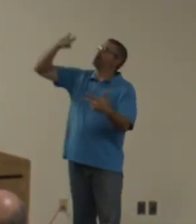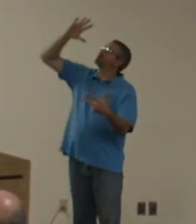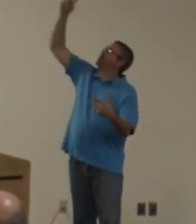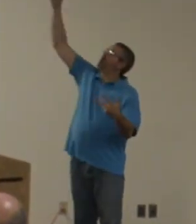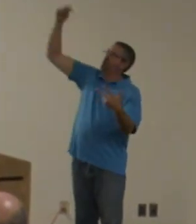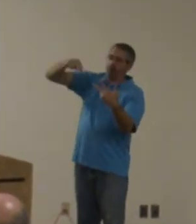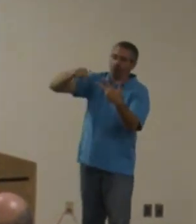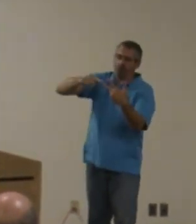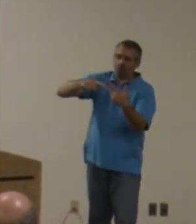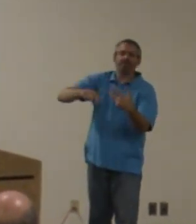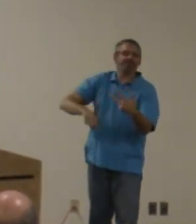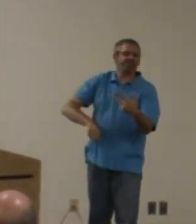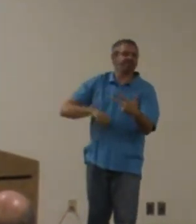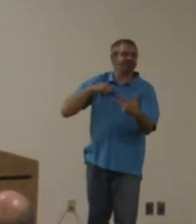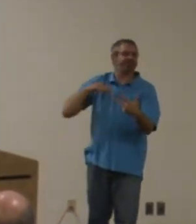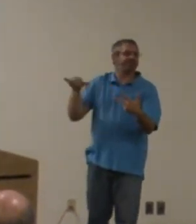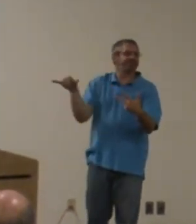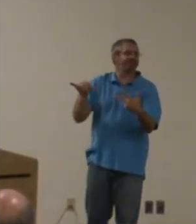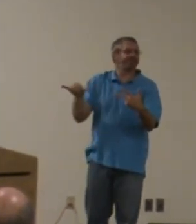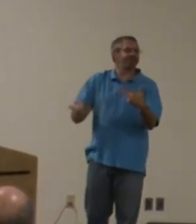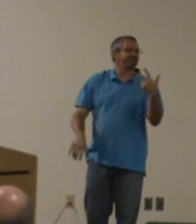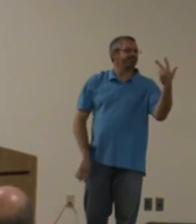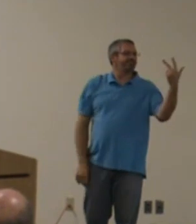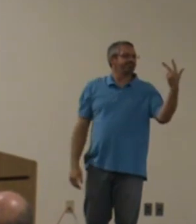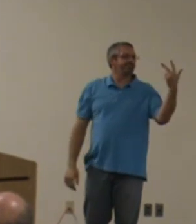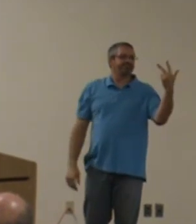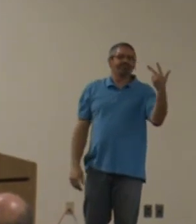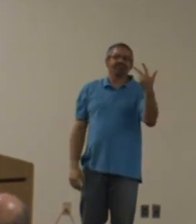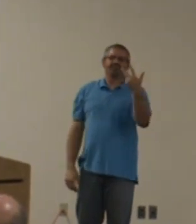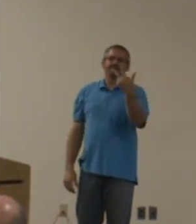Pride. Pride. Pride? Yeah. It was pride.